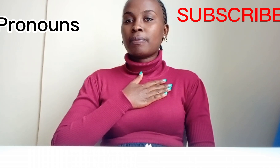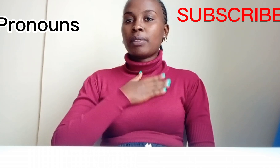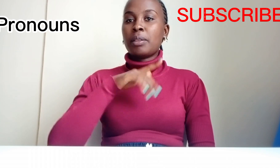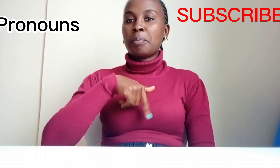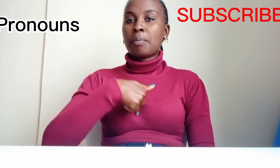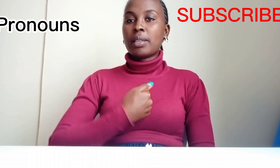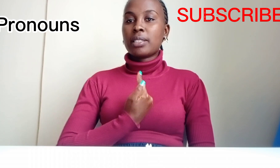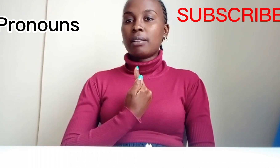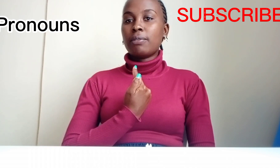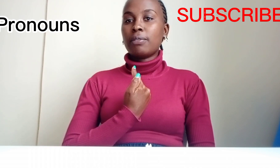myself,